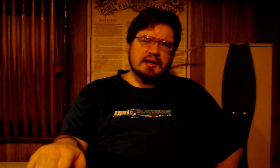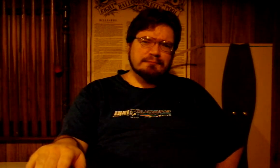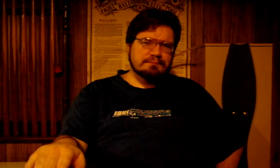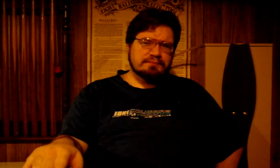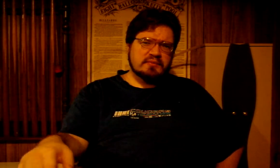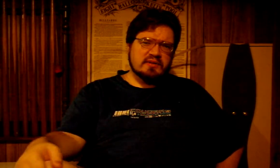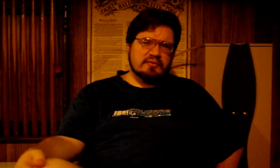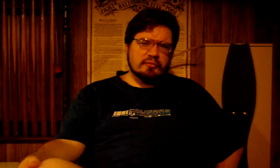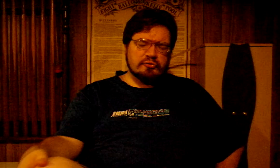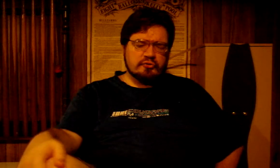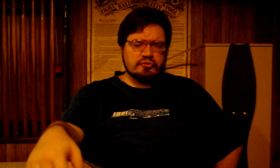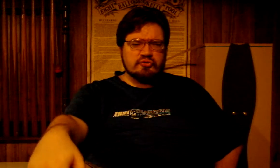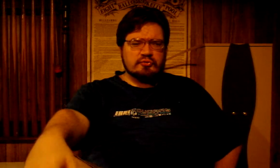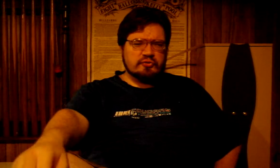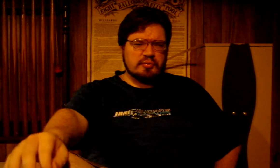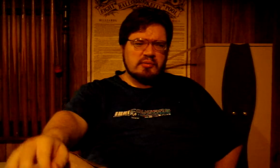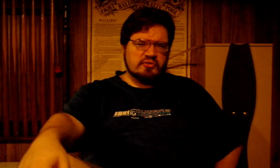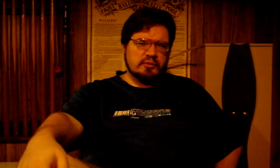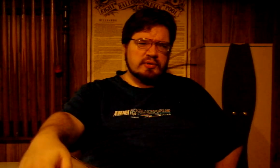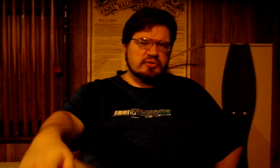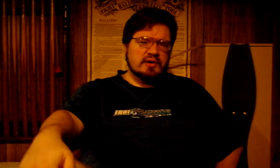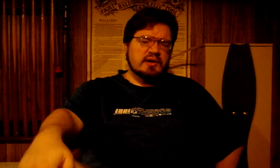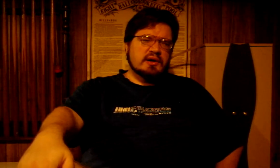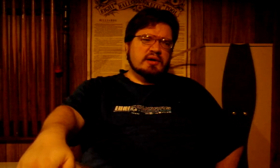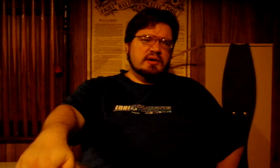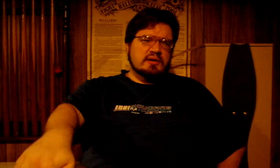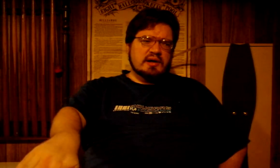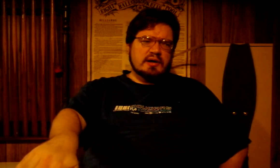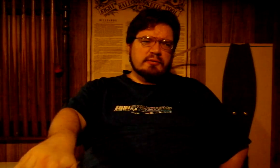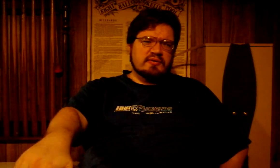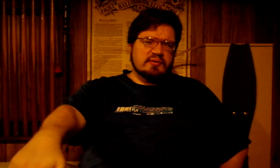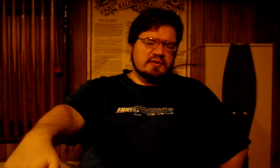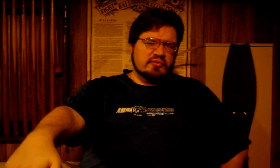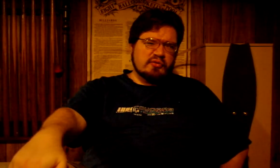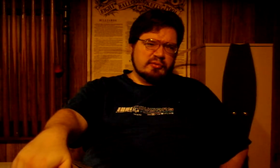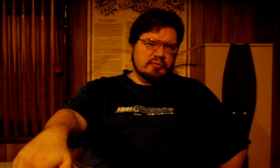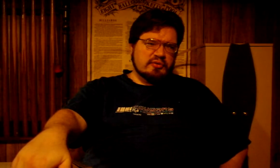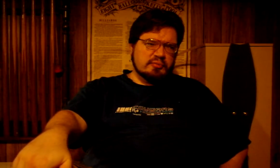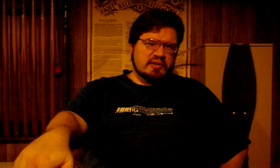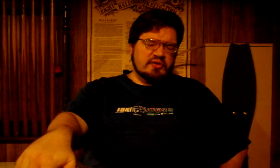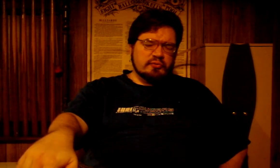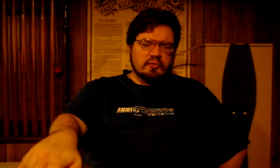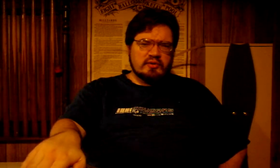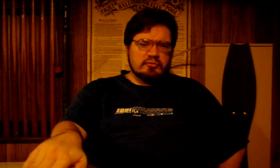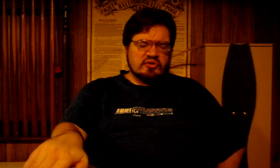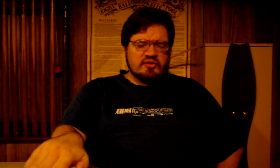like the Rosicrucians were experimenting with in their involvement with the plays of William Shakespeare.